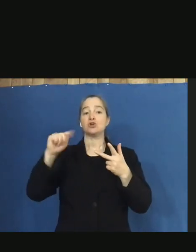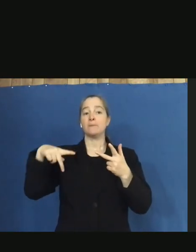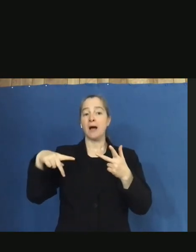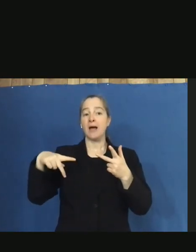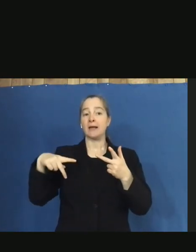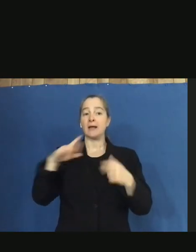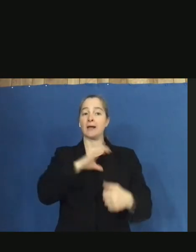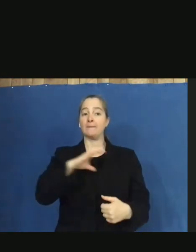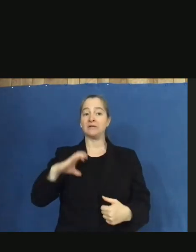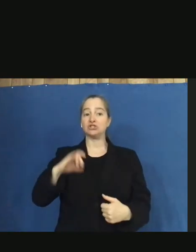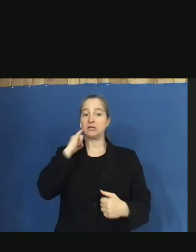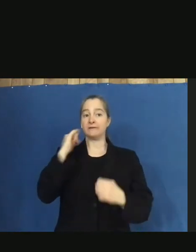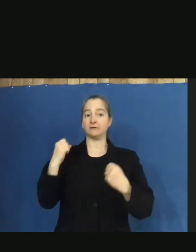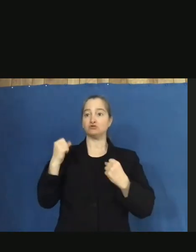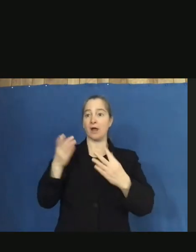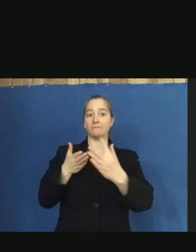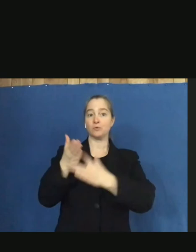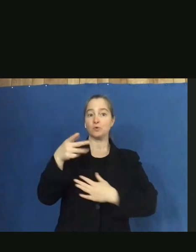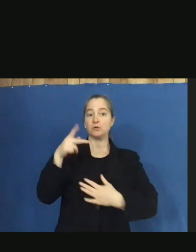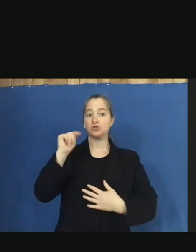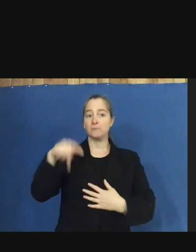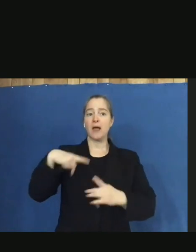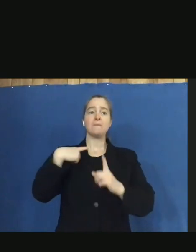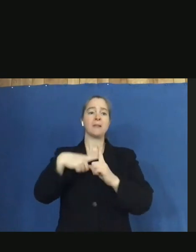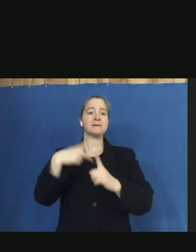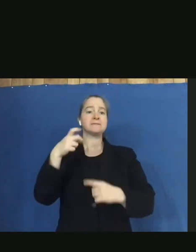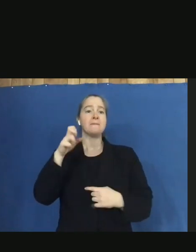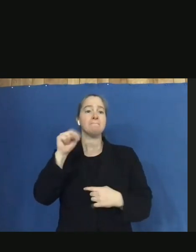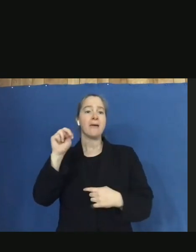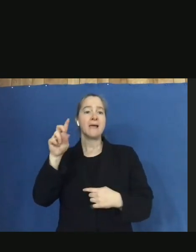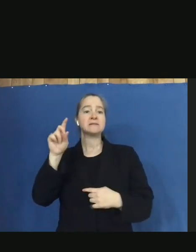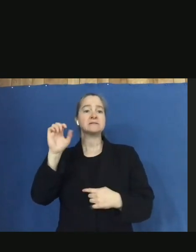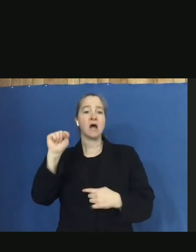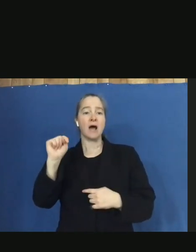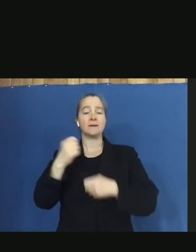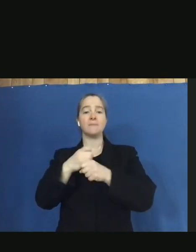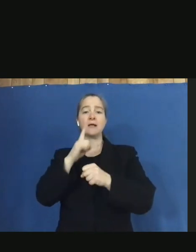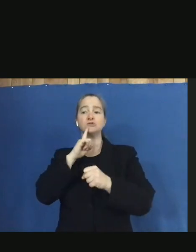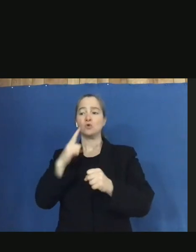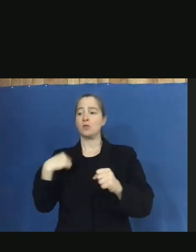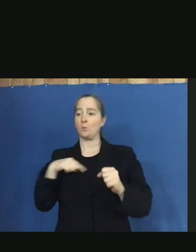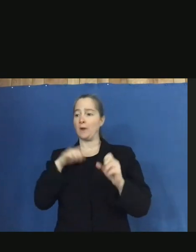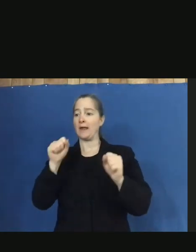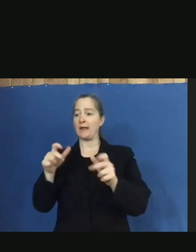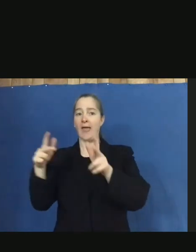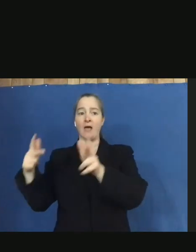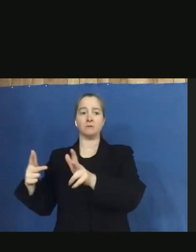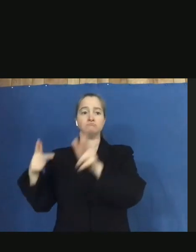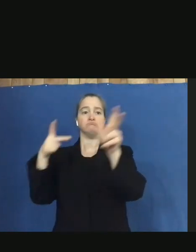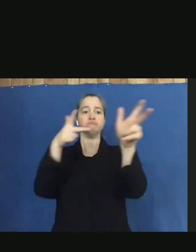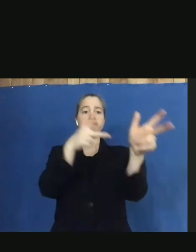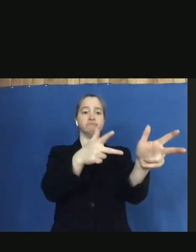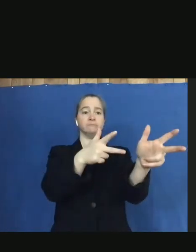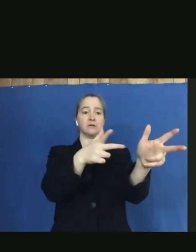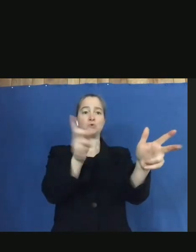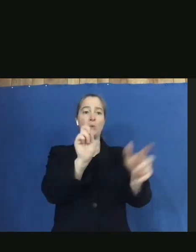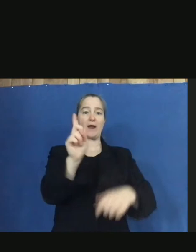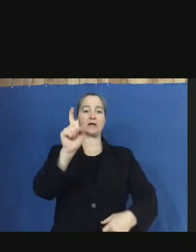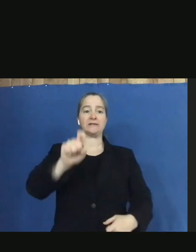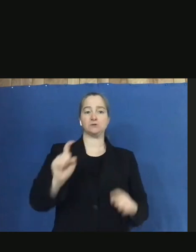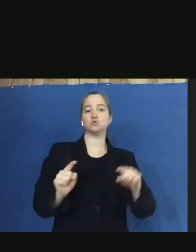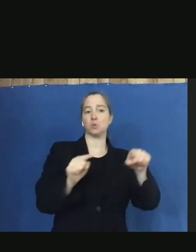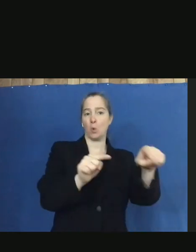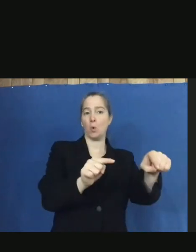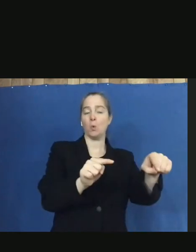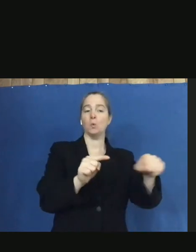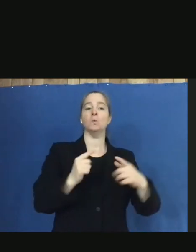Turnpike, as well as PennDOT, to be able to make sure that we have the ability to be able to get that valuable commodity to wherever it needs to get